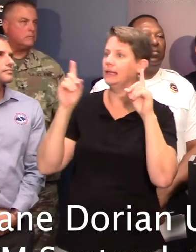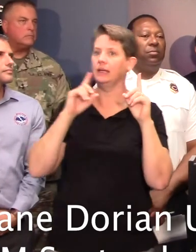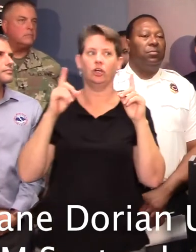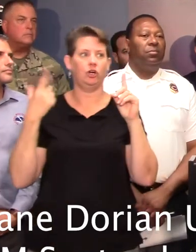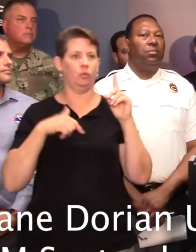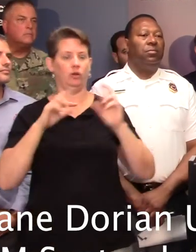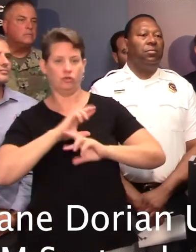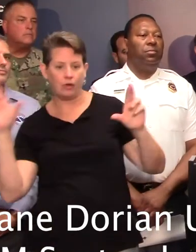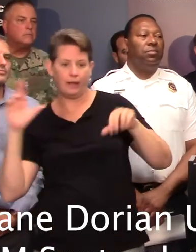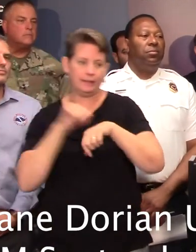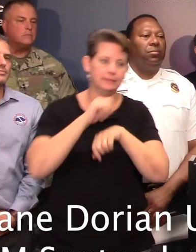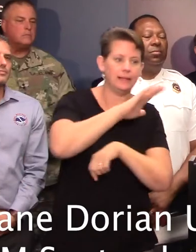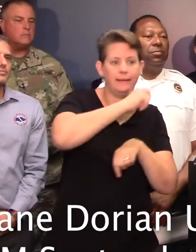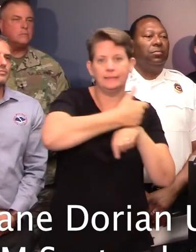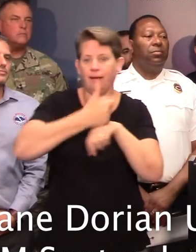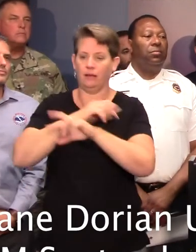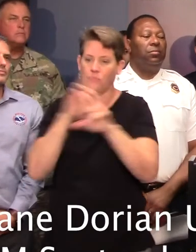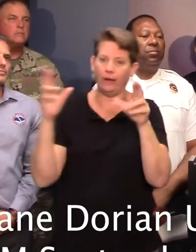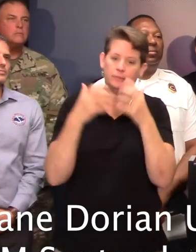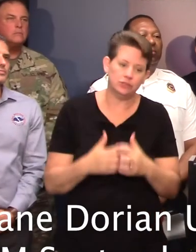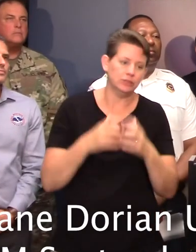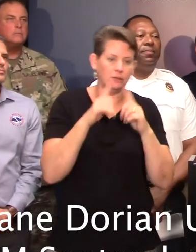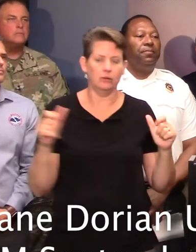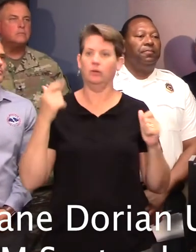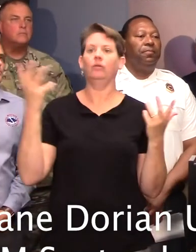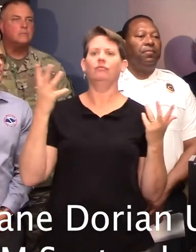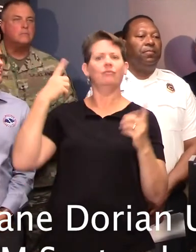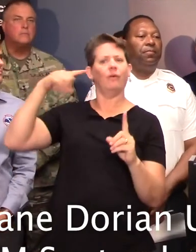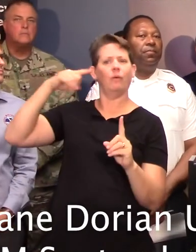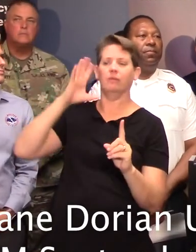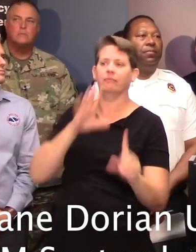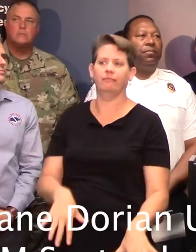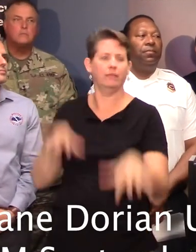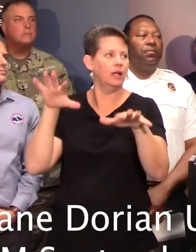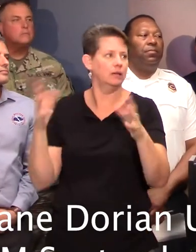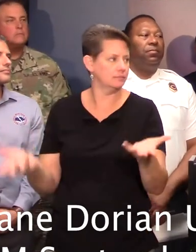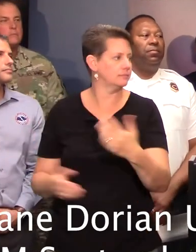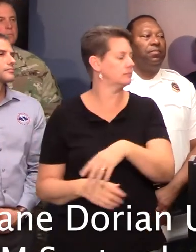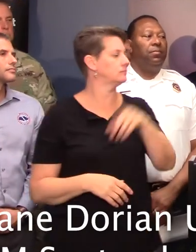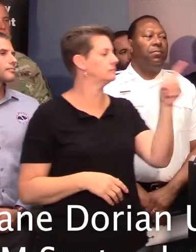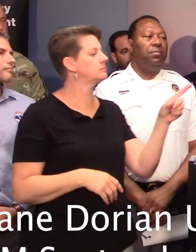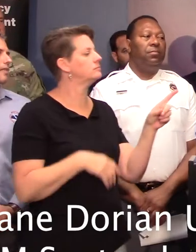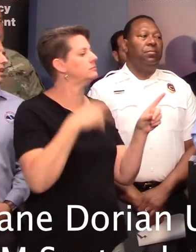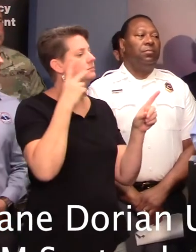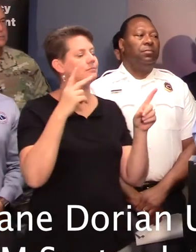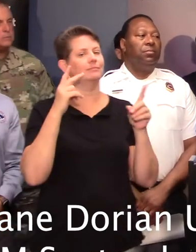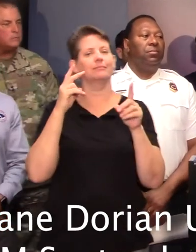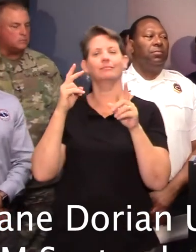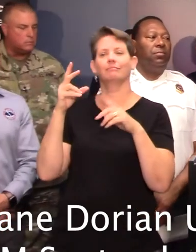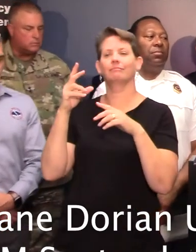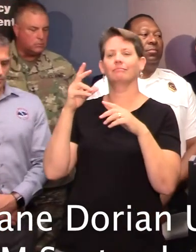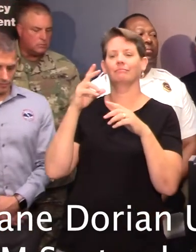being moved into place is one of the things that we're going need help with the flooding. We saw videos of people crossing the